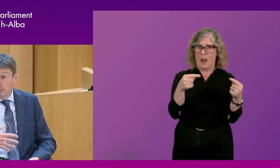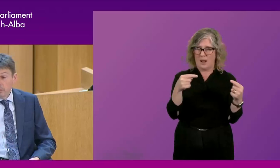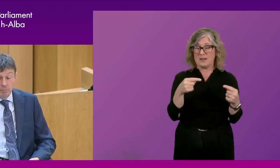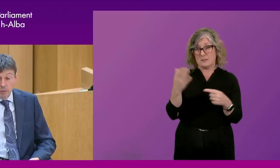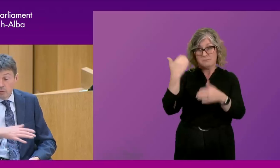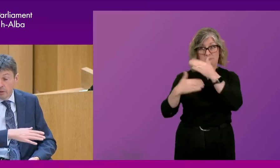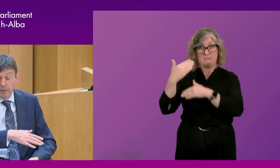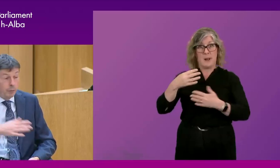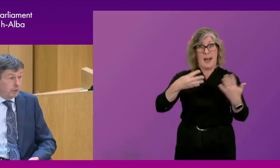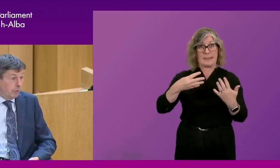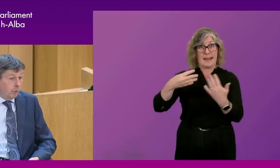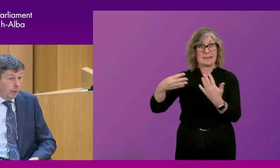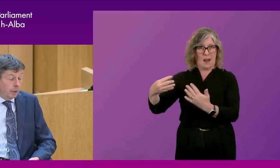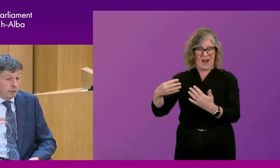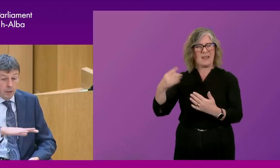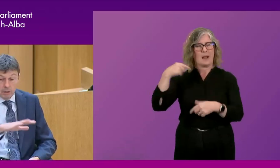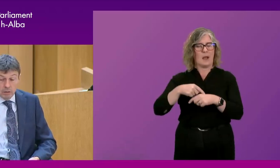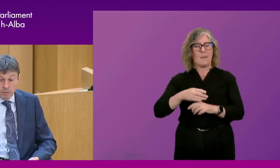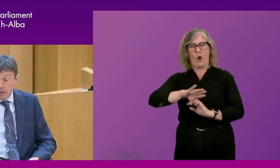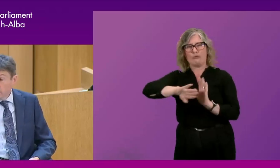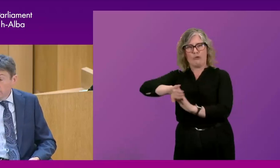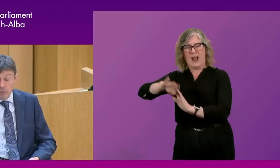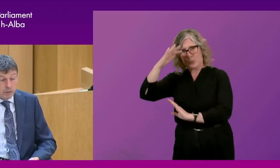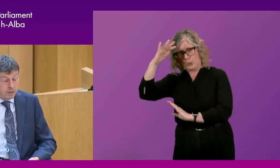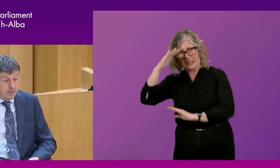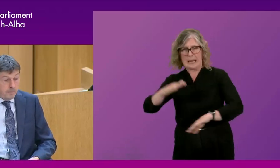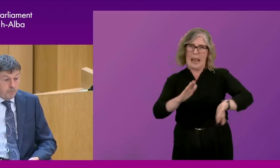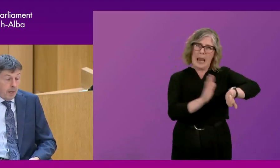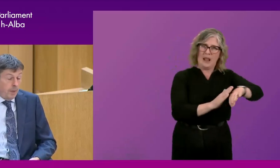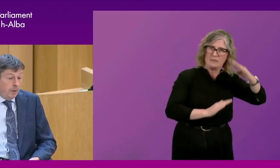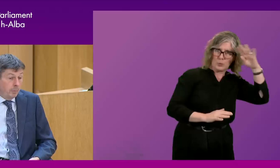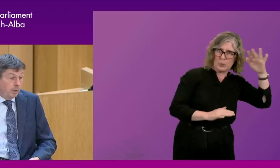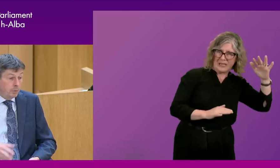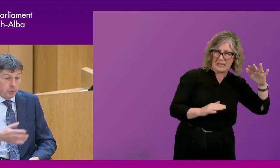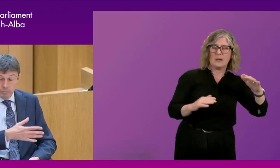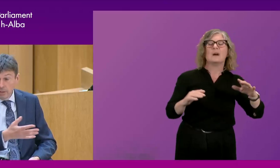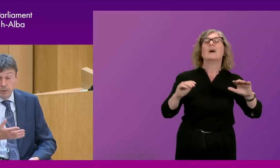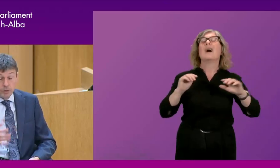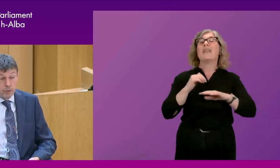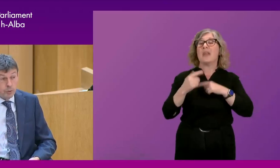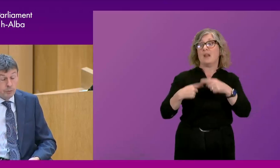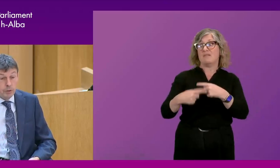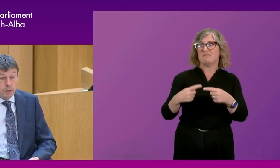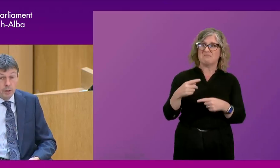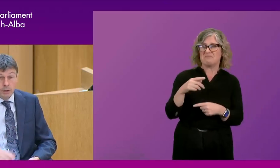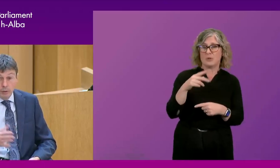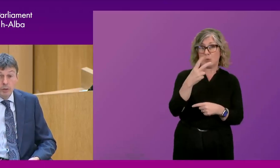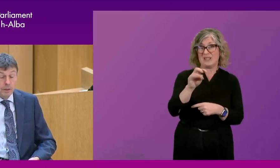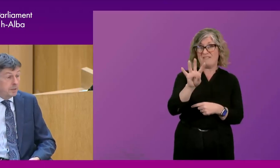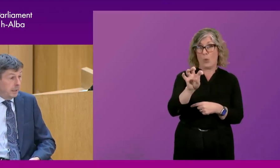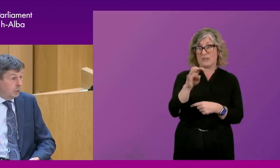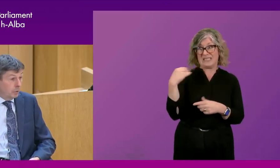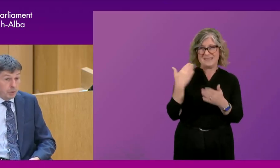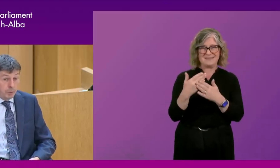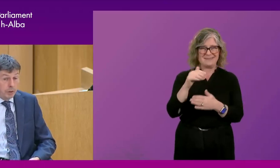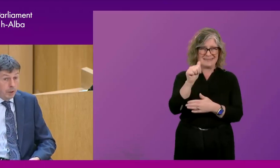the divide was, you it was left wing to right wing and a, a spectrum of politics. And then in the buildup to 10 years ago now, 2014, the new